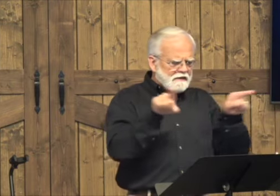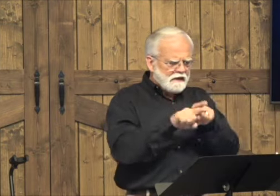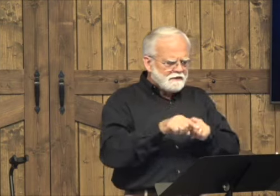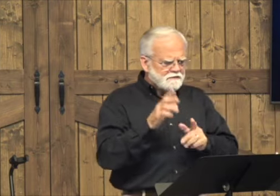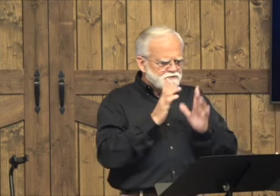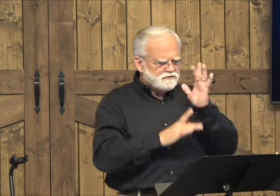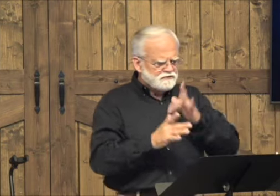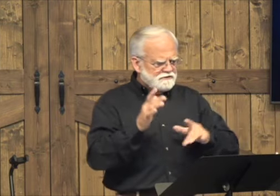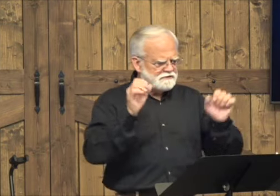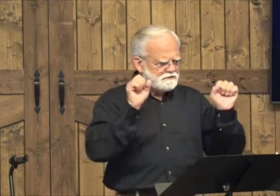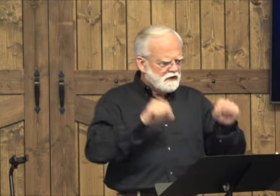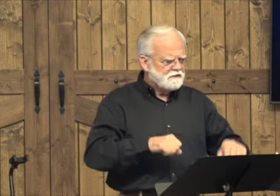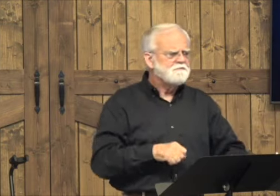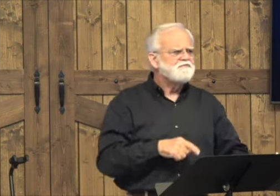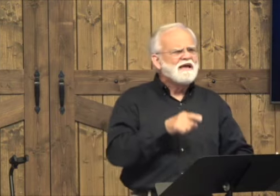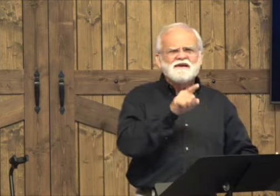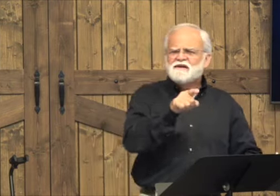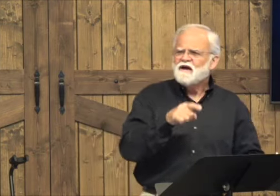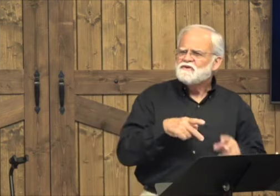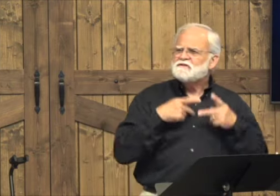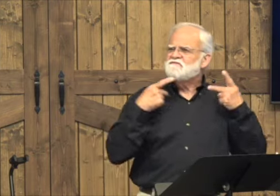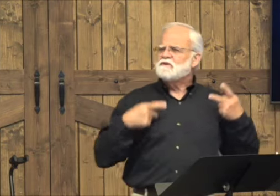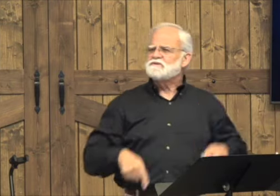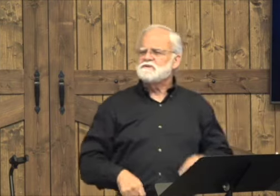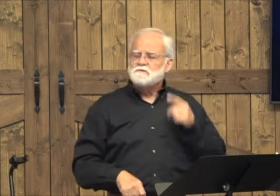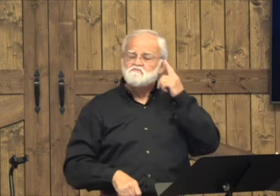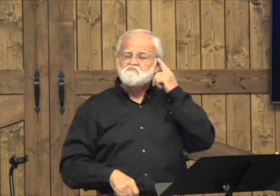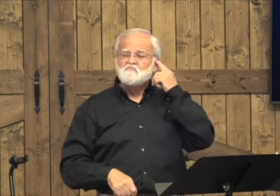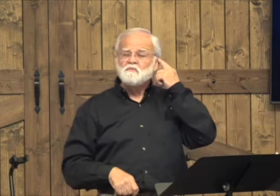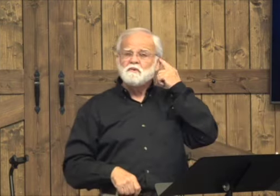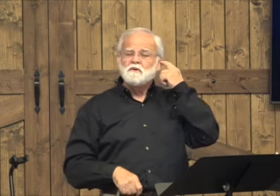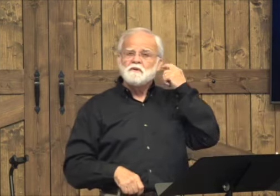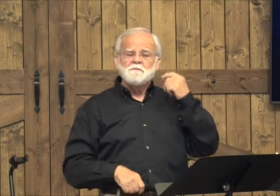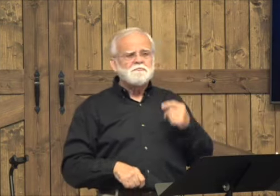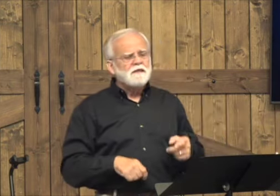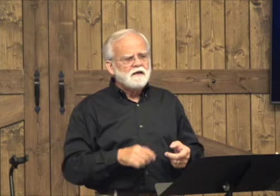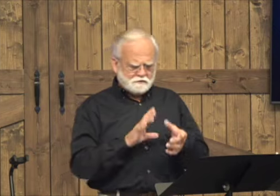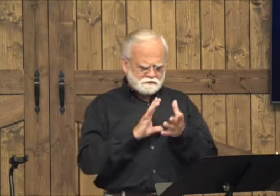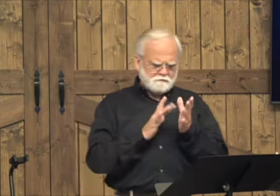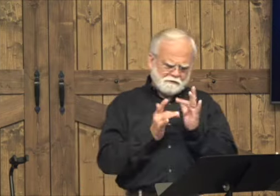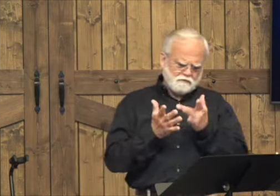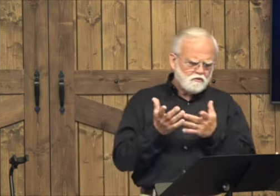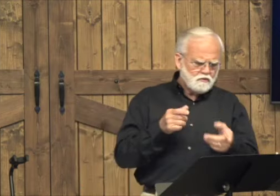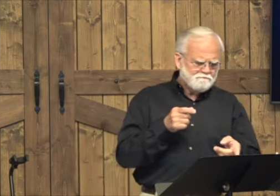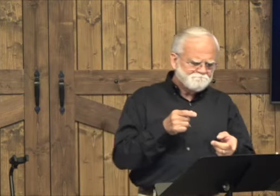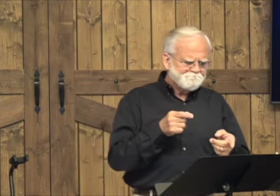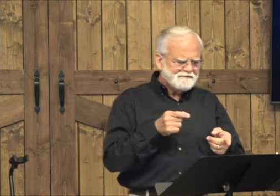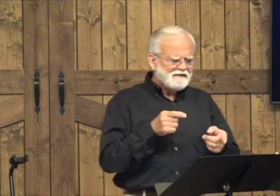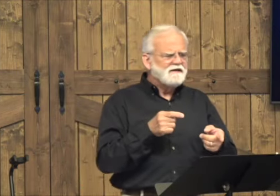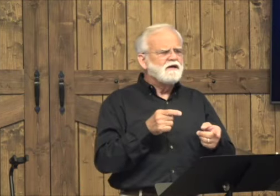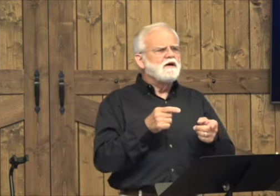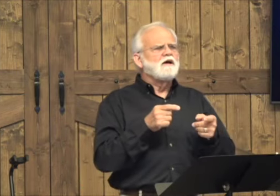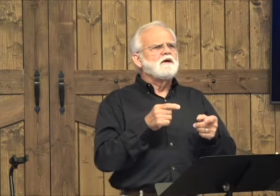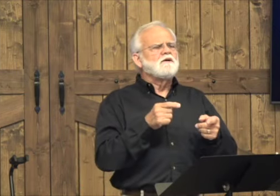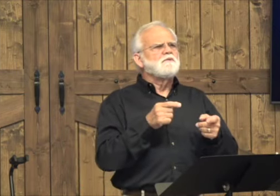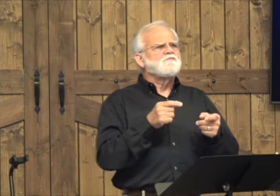By becoming like others. Now, this heresy Bible says,